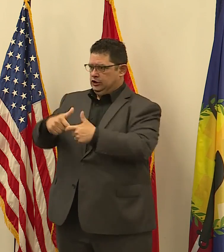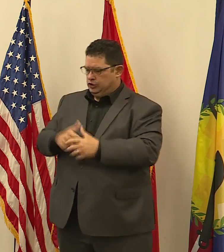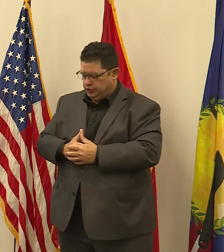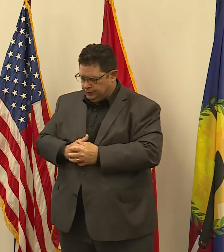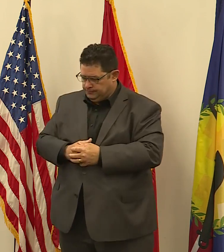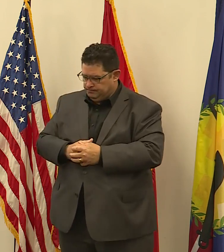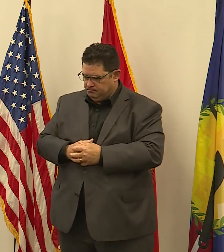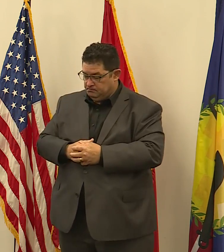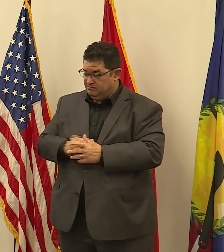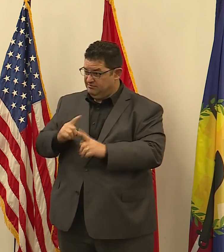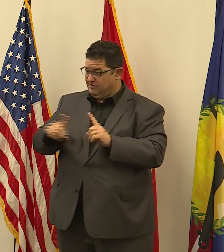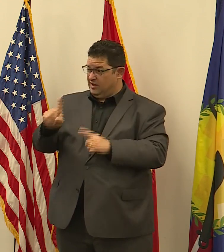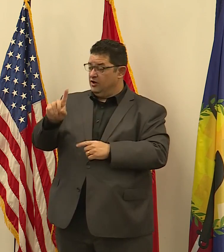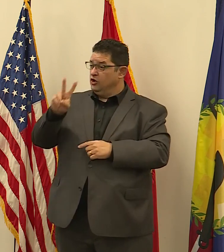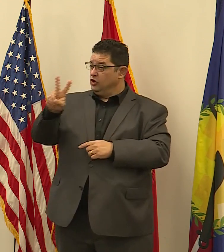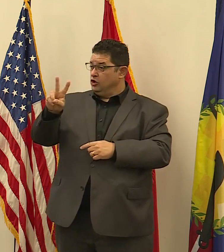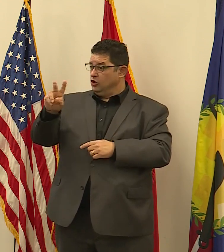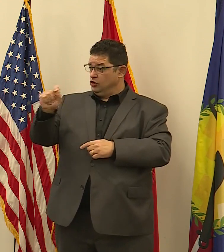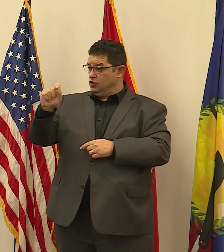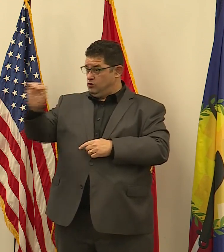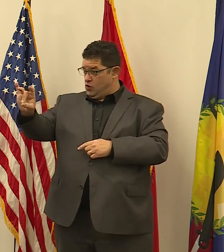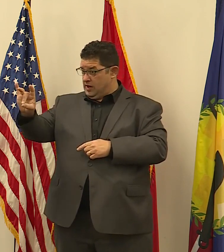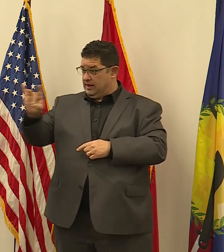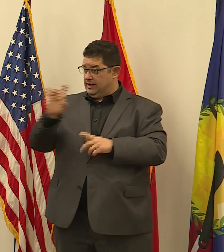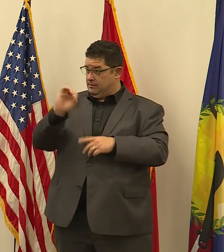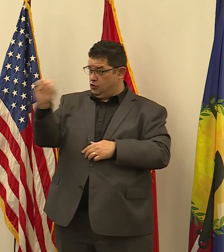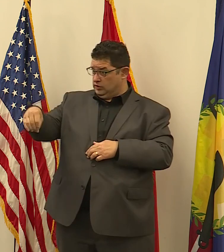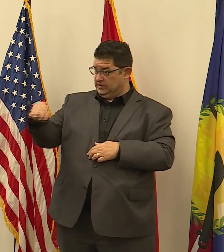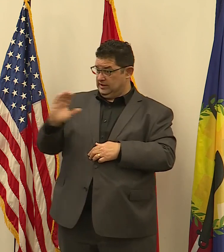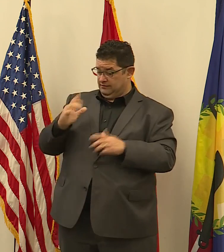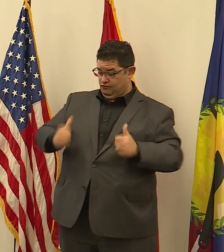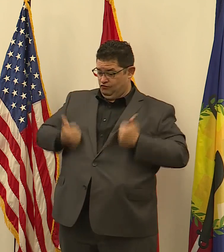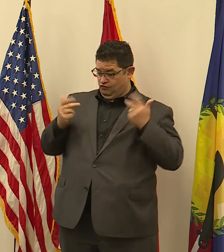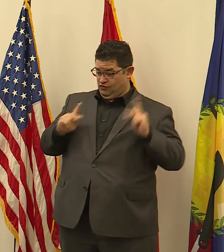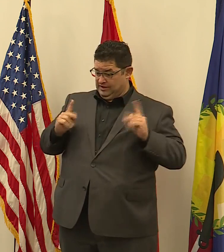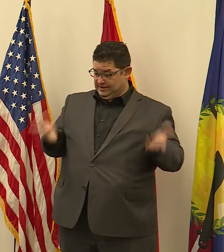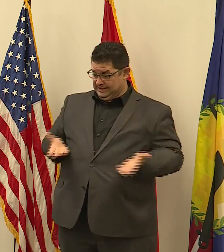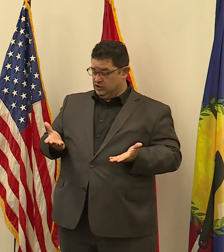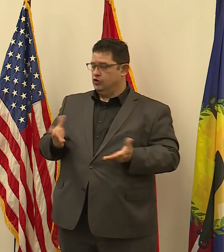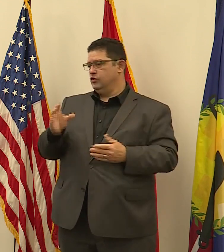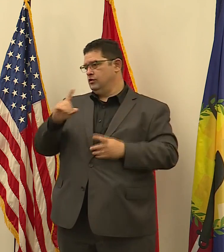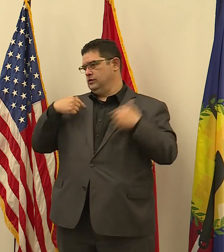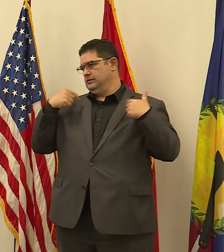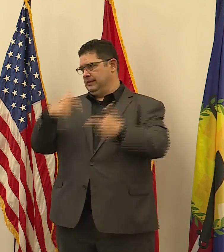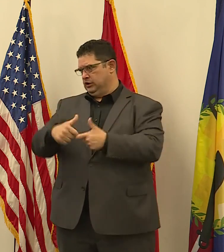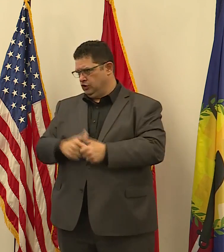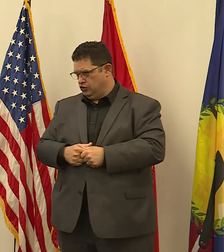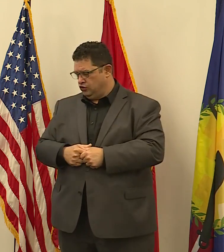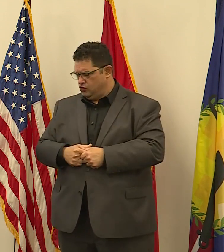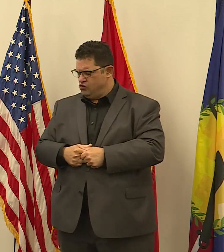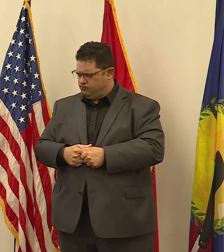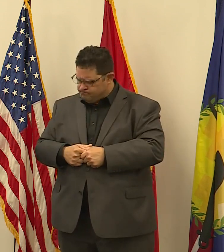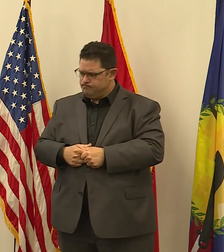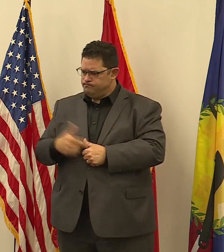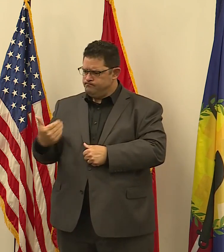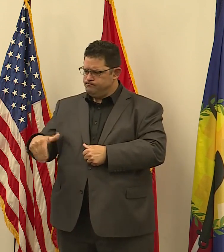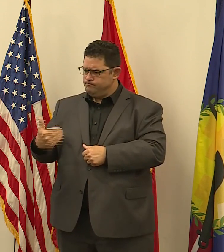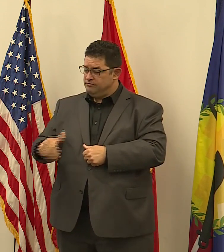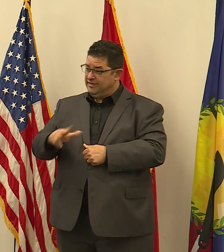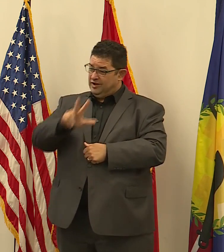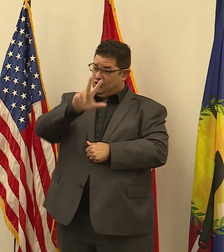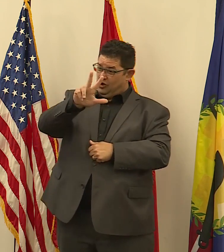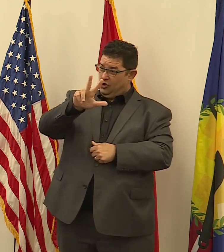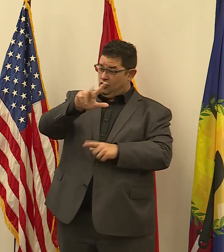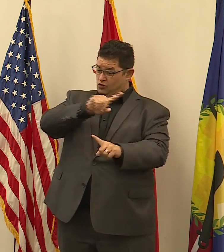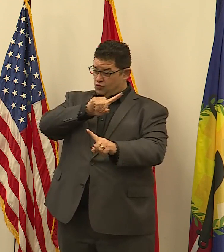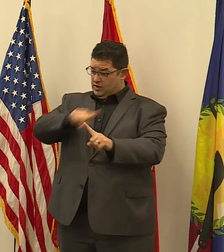.8 percent of our residents in St. Louis County are Hispanic. So our Hispanic residents are 3 to